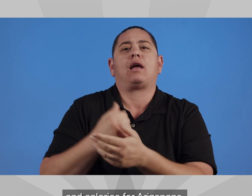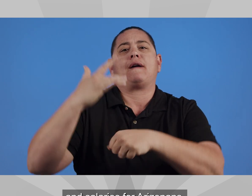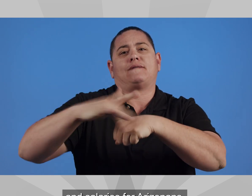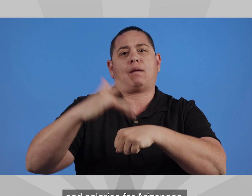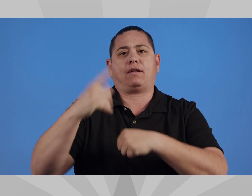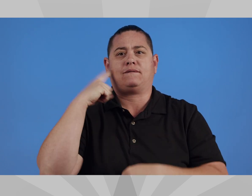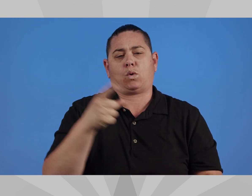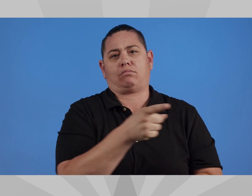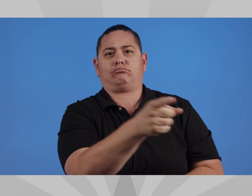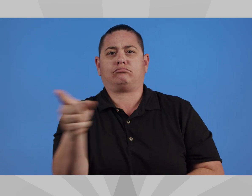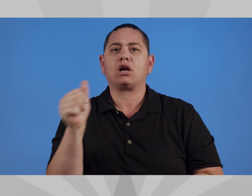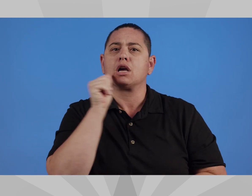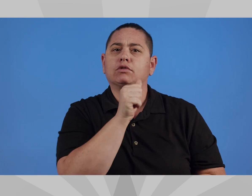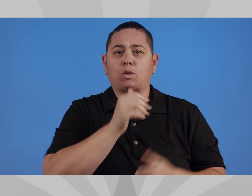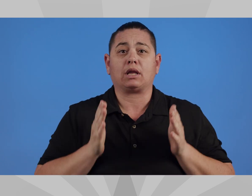Arizonans.